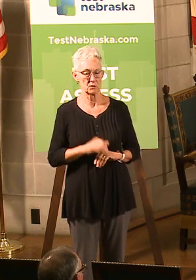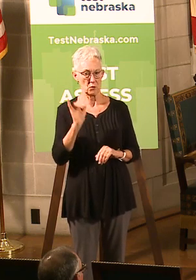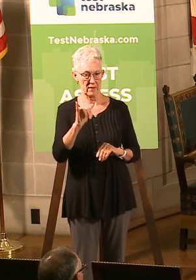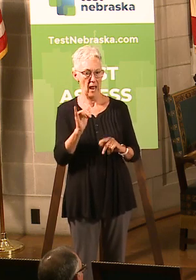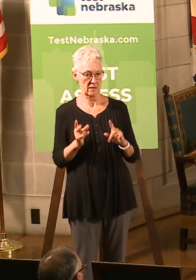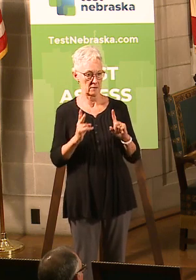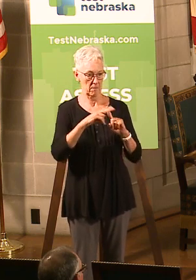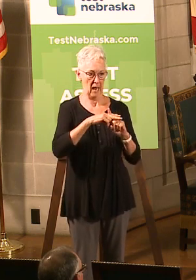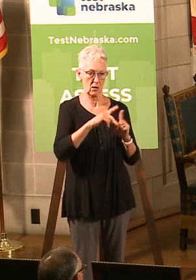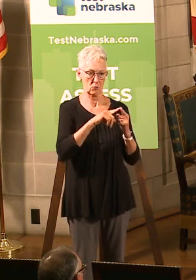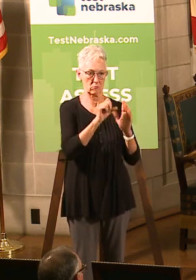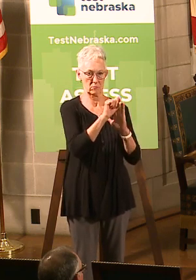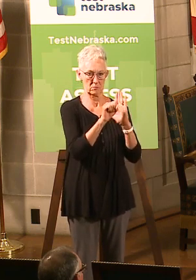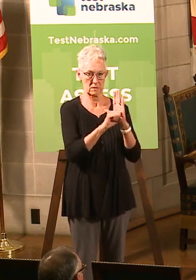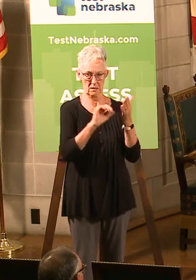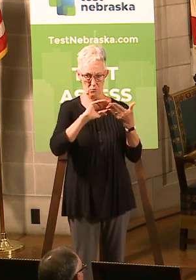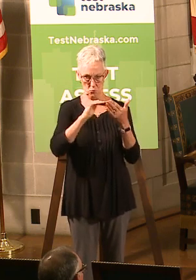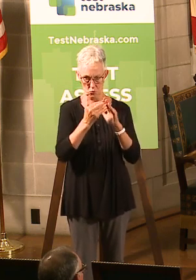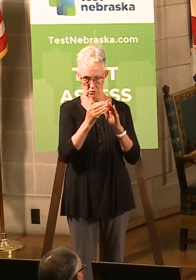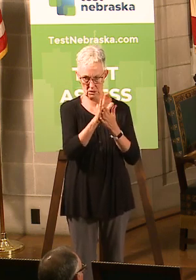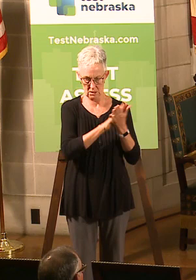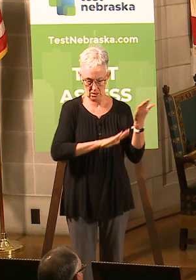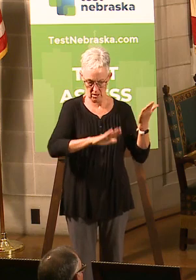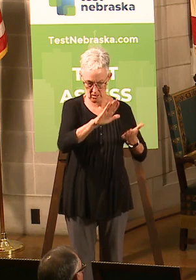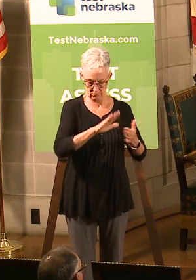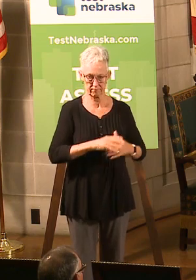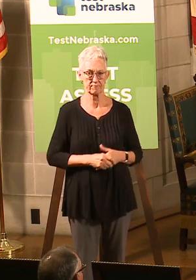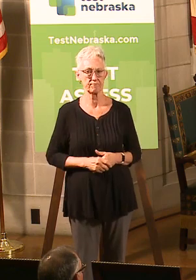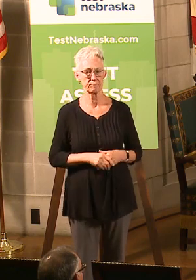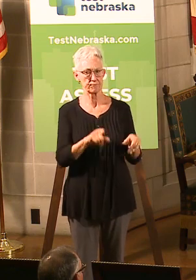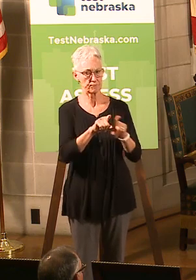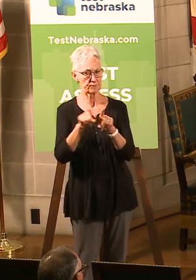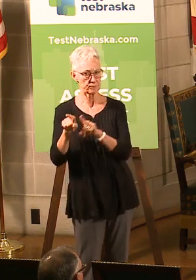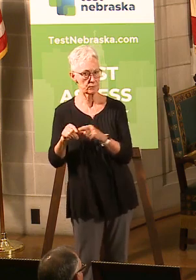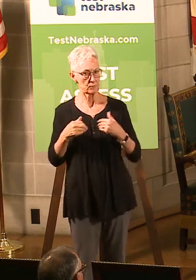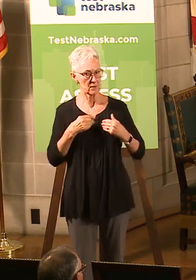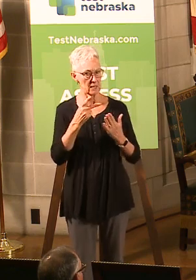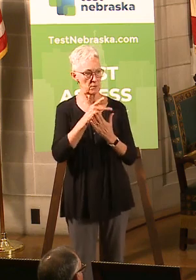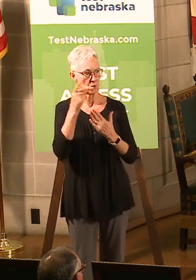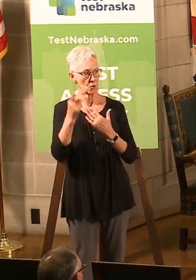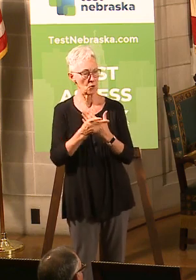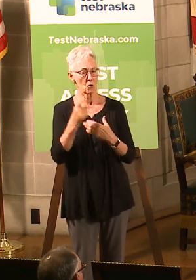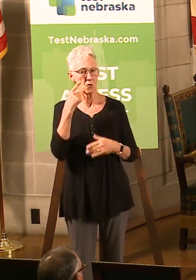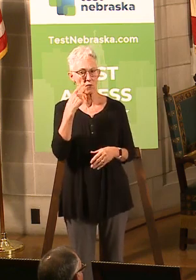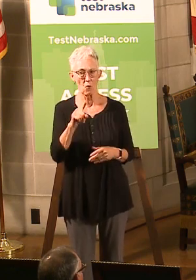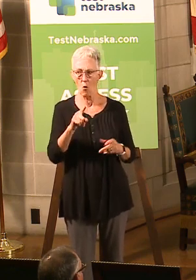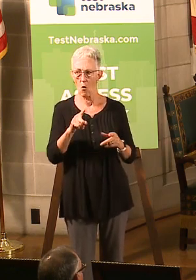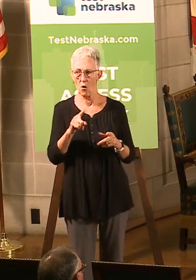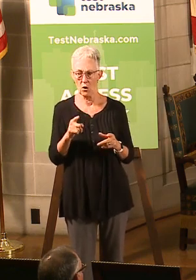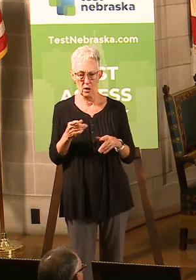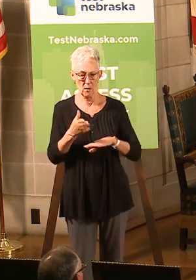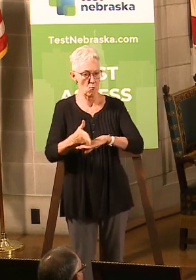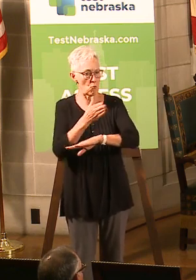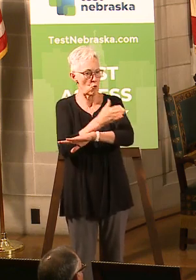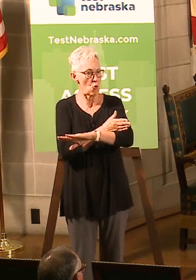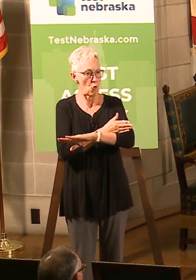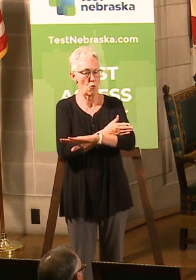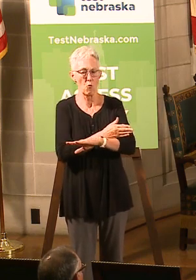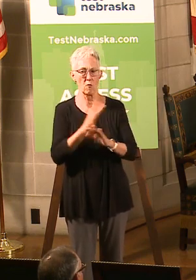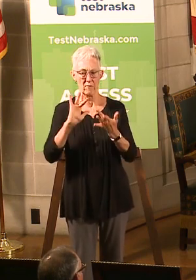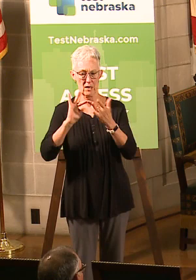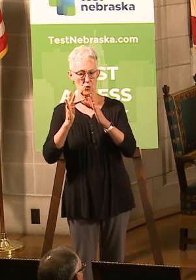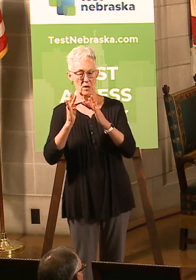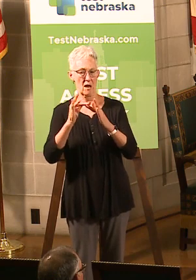We also have a program to expand the infrastructure for rural broadband. So this is a $40 million program